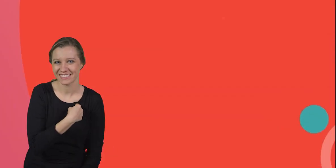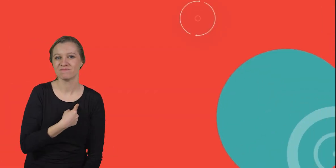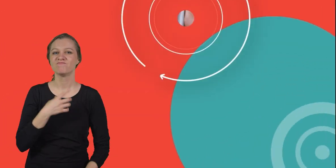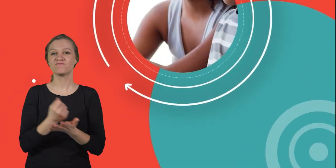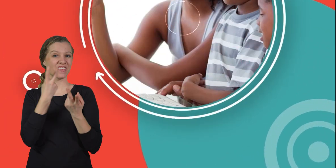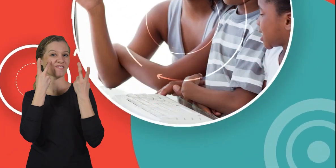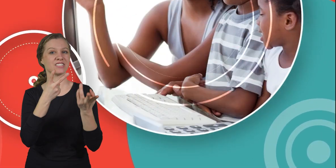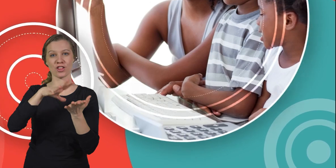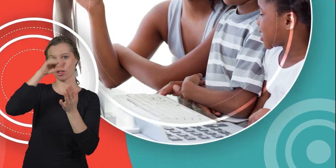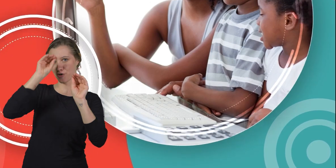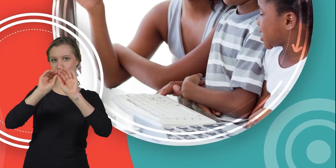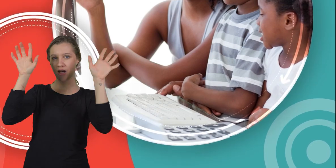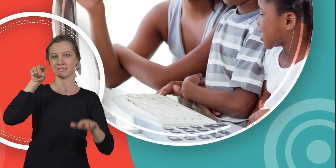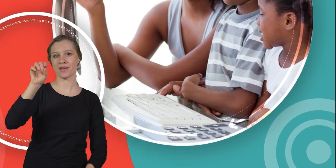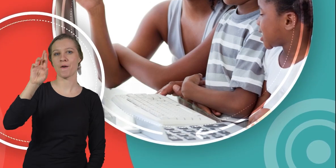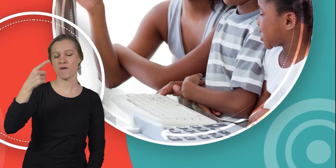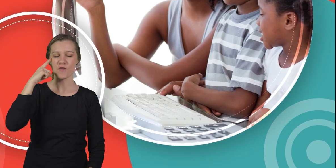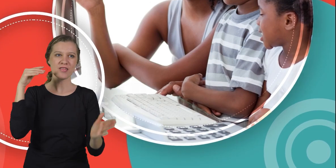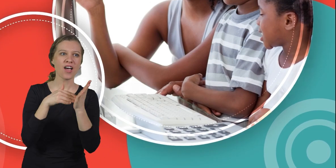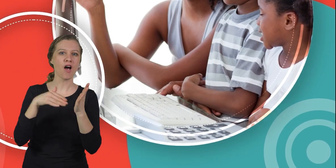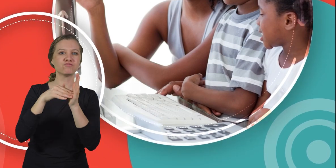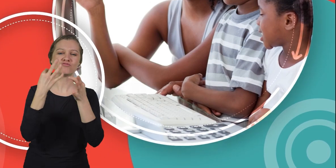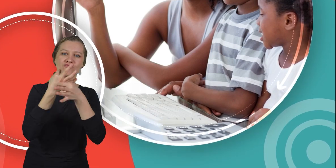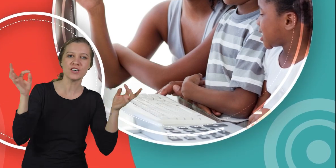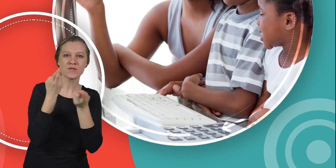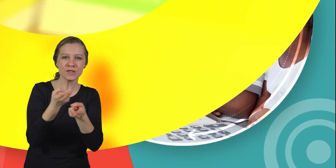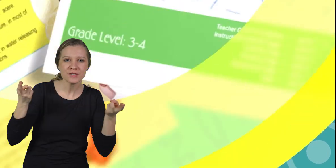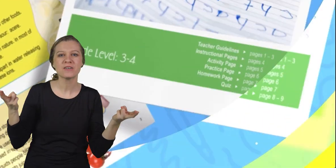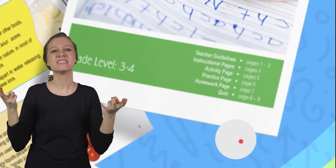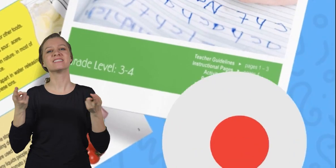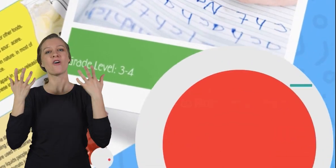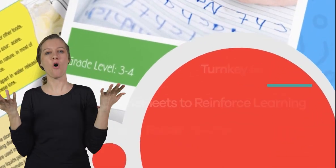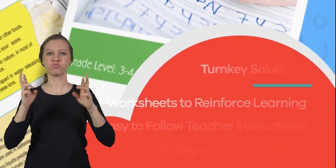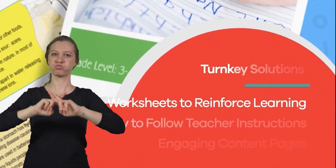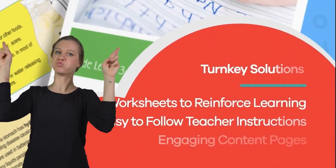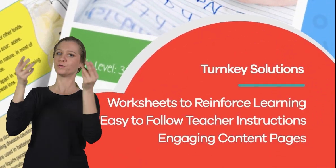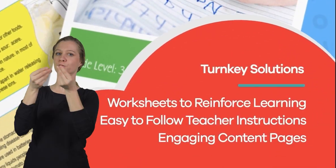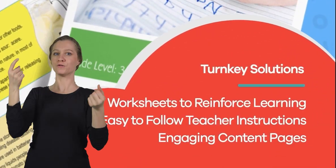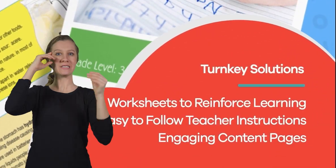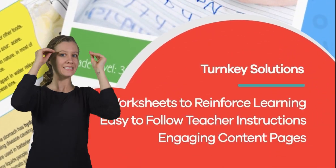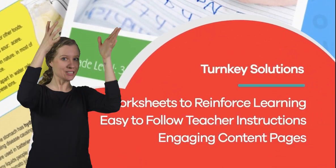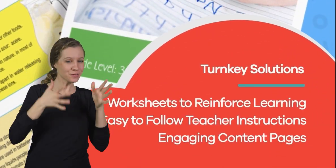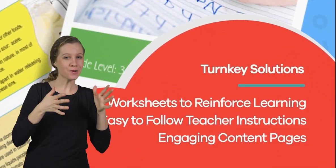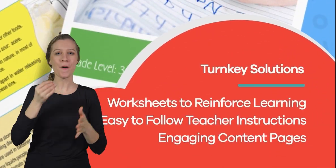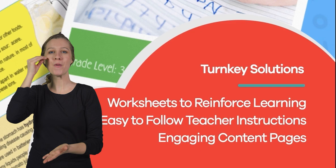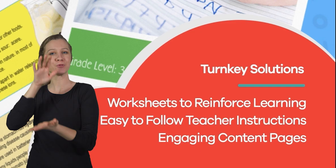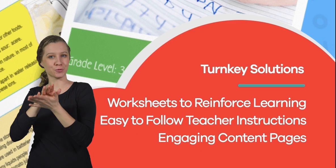learnbright.org for thousands of free resources and turnkey solutions for teachers and homeschoolers.